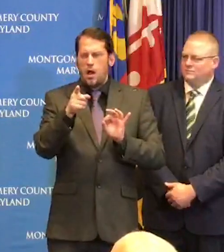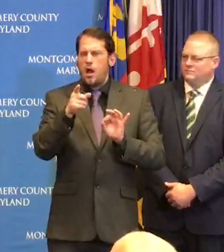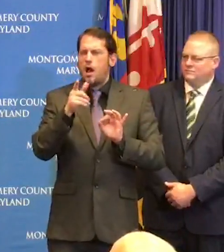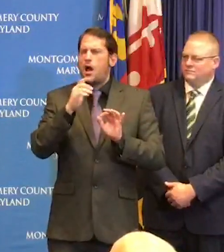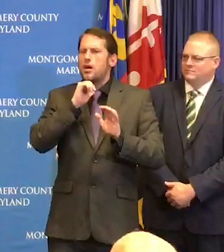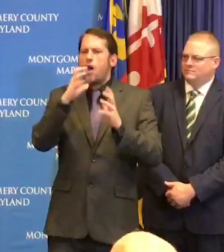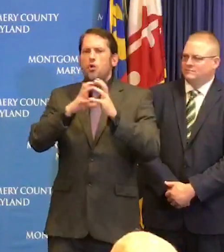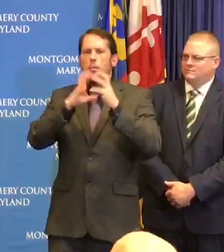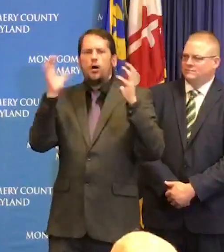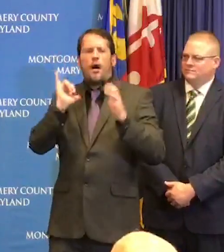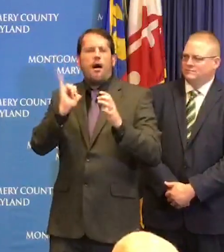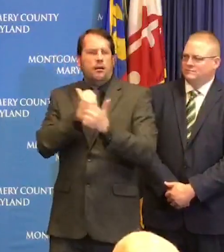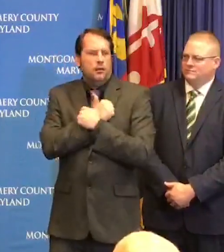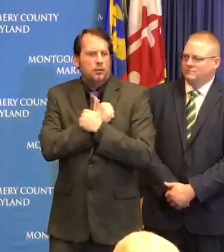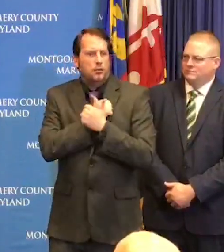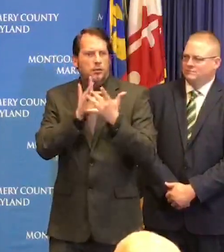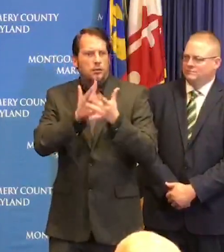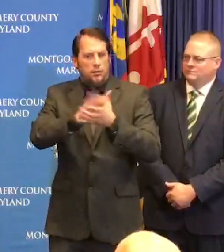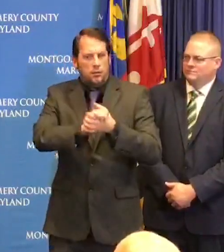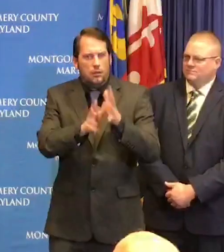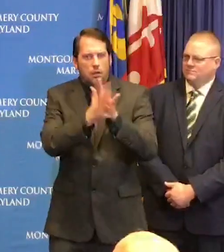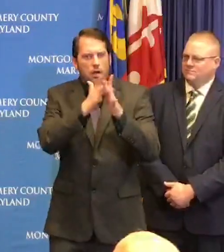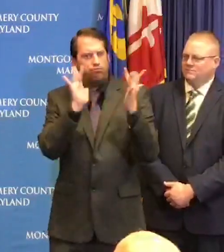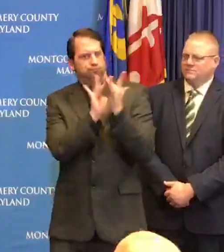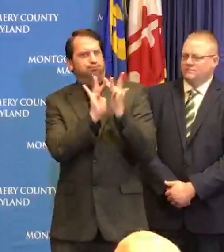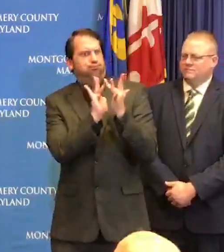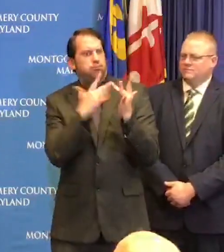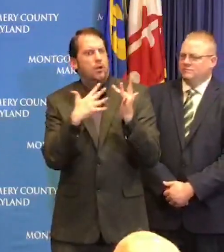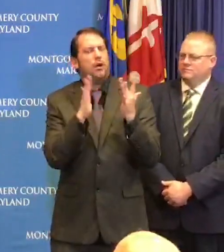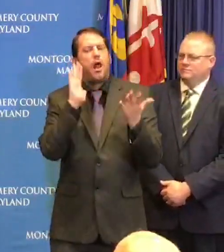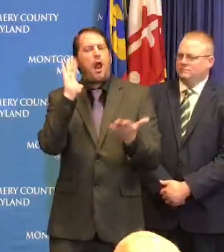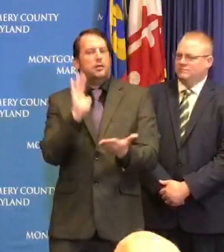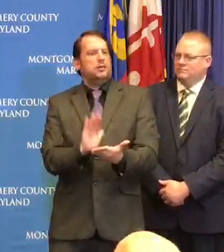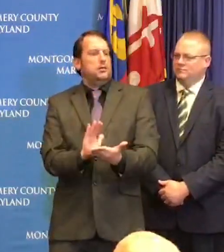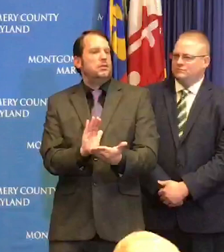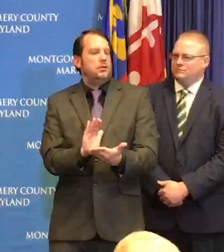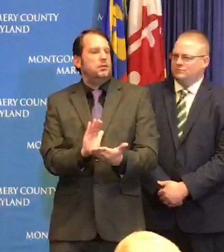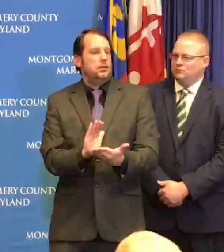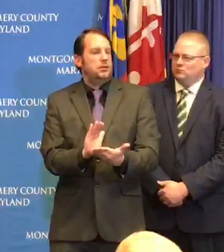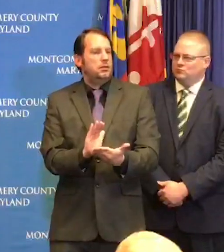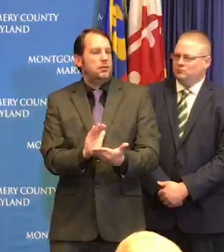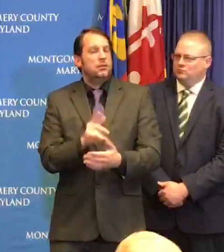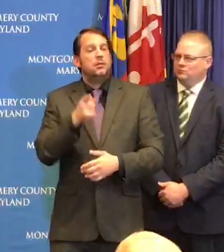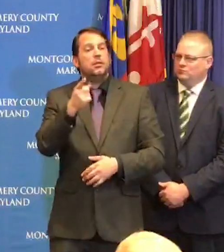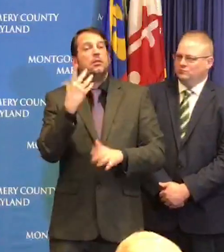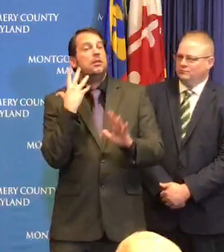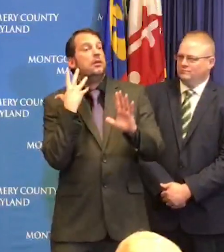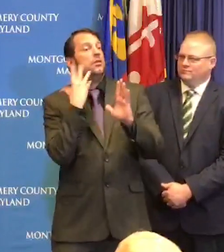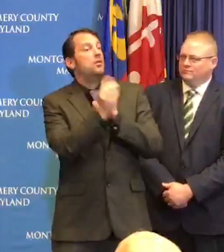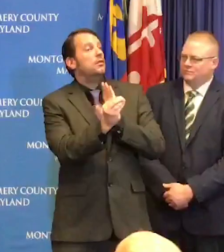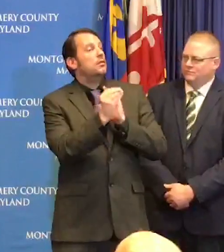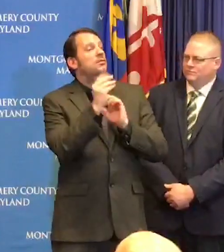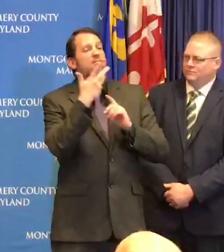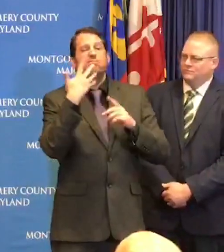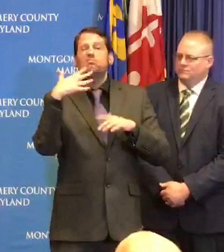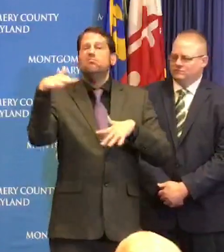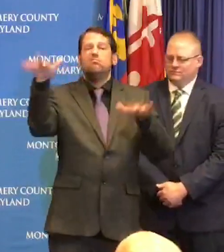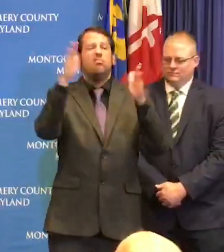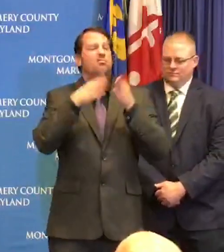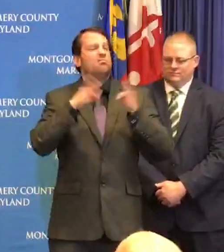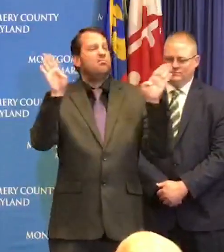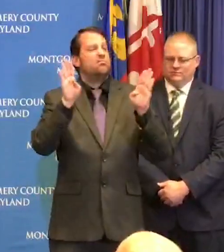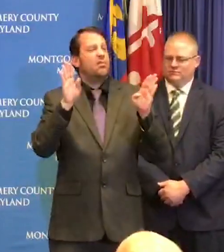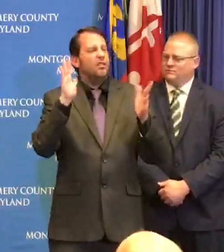developing symptoms limiting your extended exposure out in public for example I talked to my parents they're in civic organizations